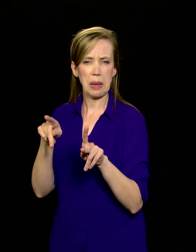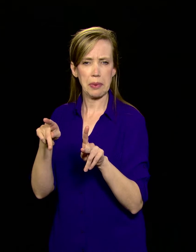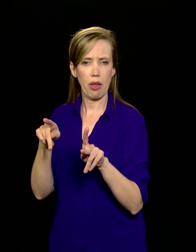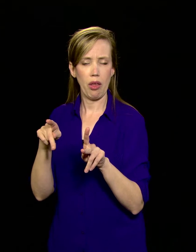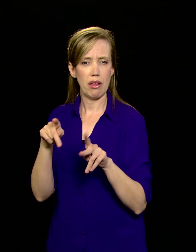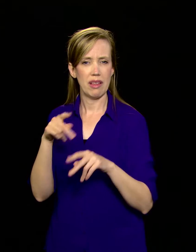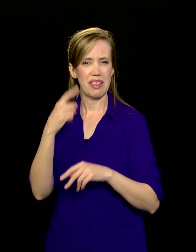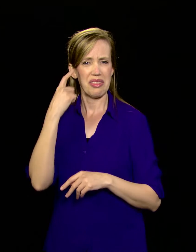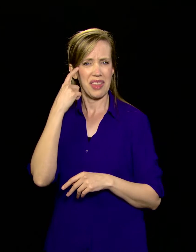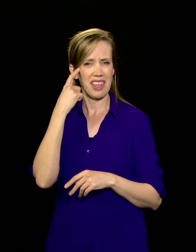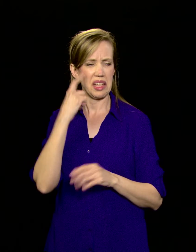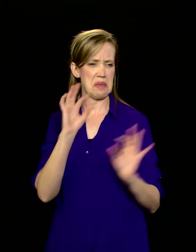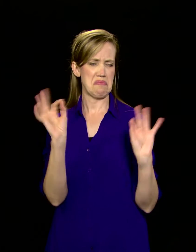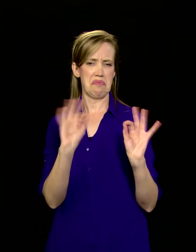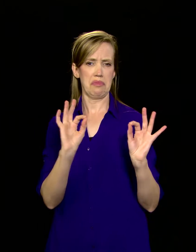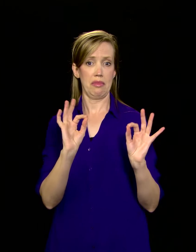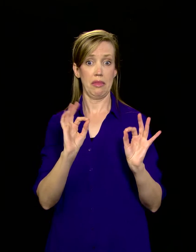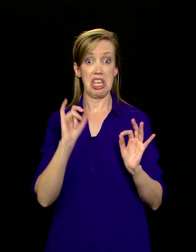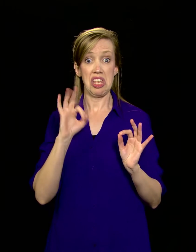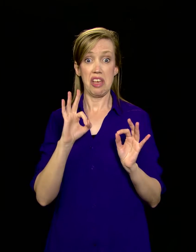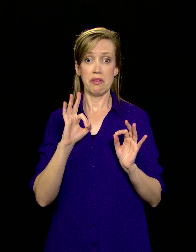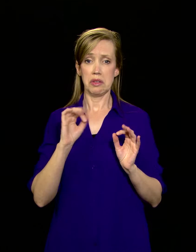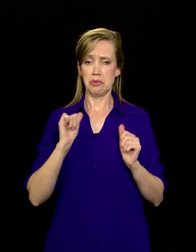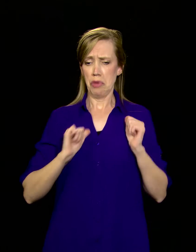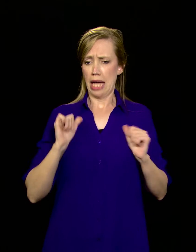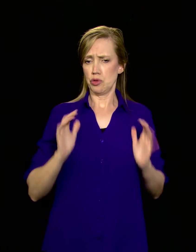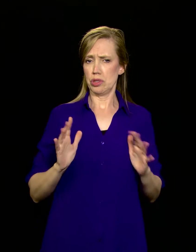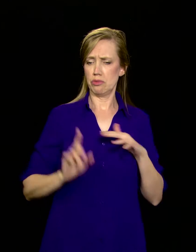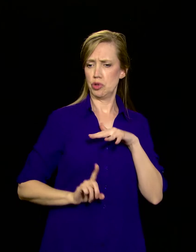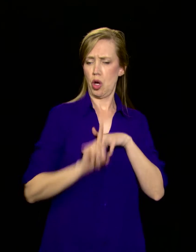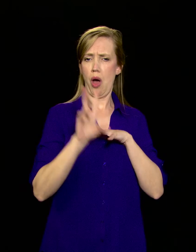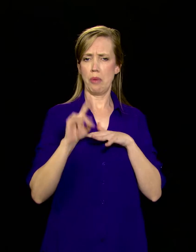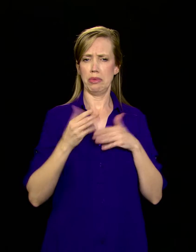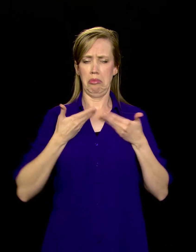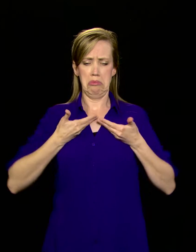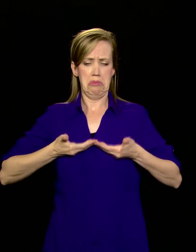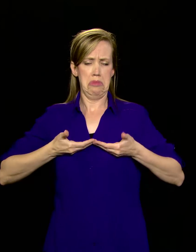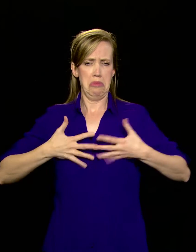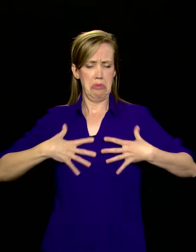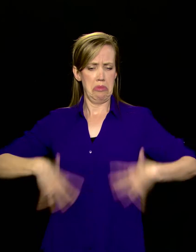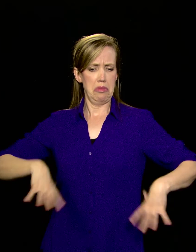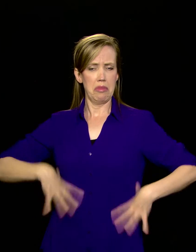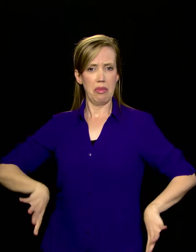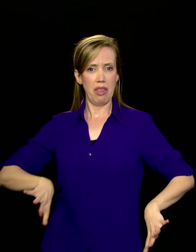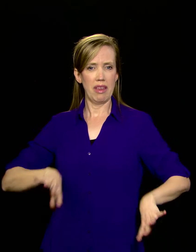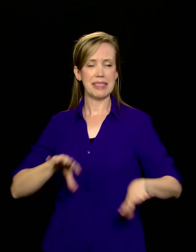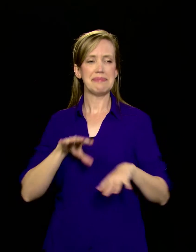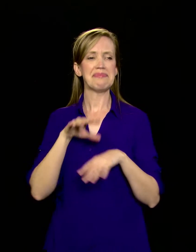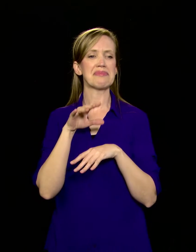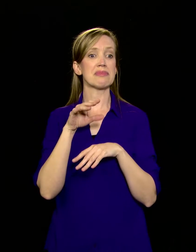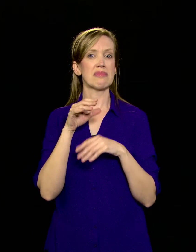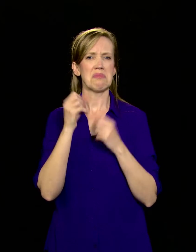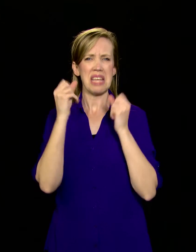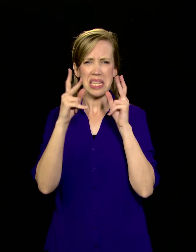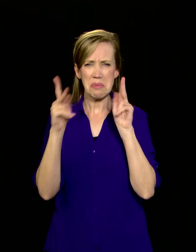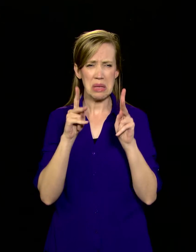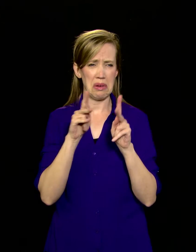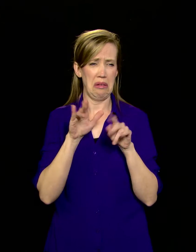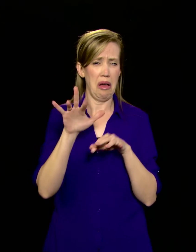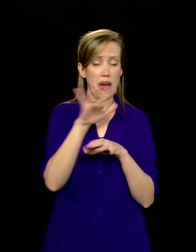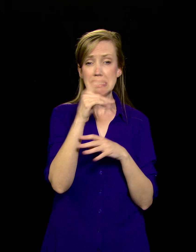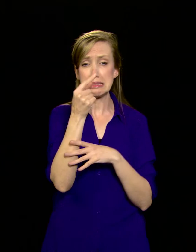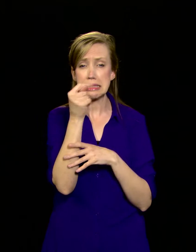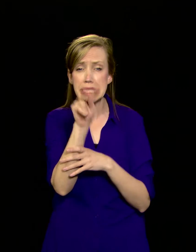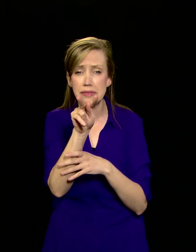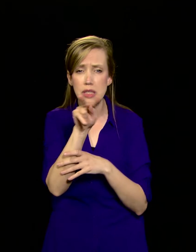provocatively dressed starlet turns up in an awards show and acts outrageously and people say, well, that's just her being her. The internet is crawling with off-color